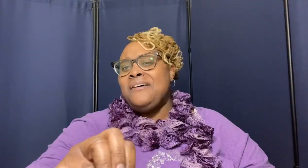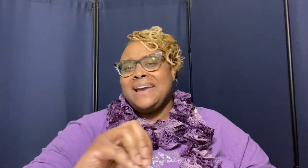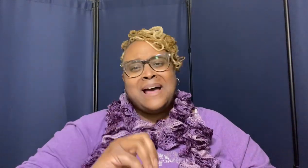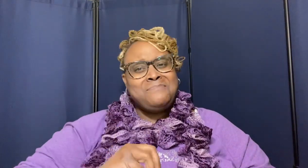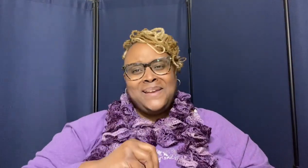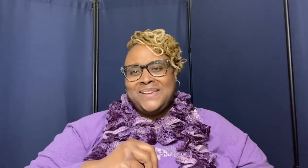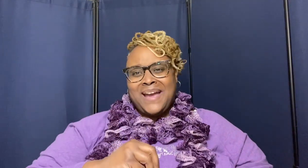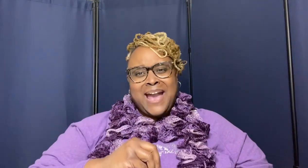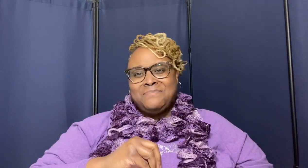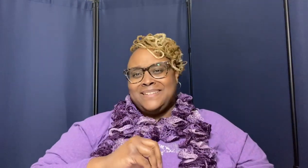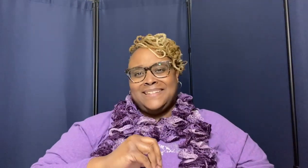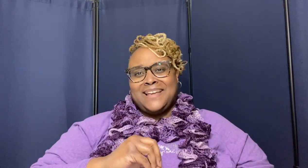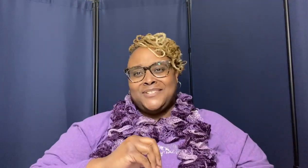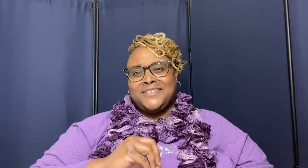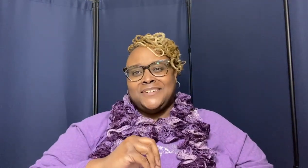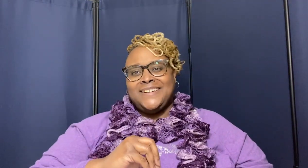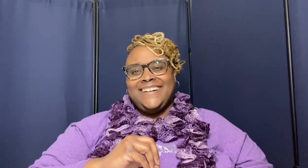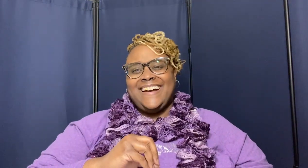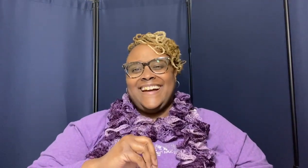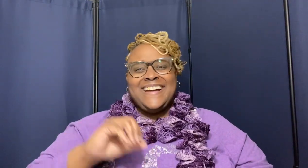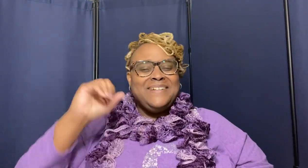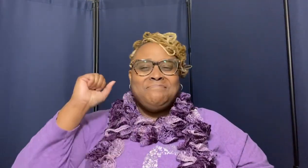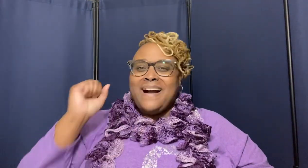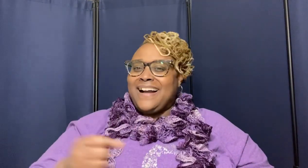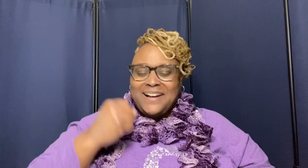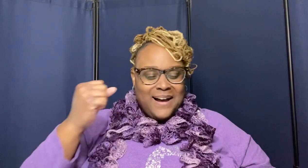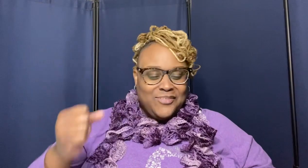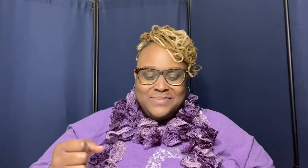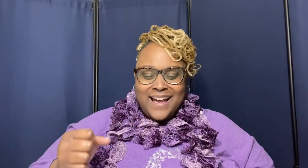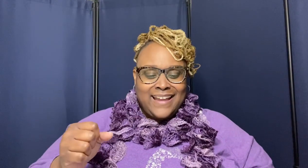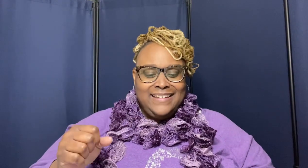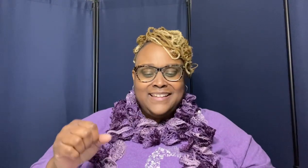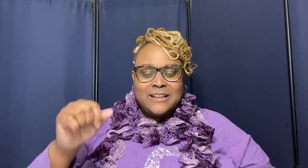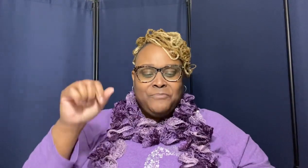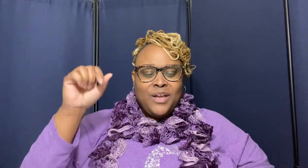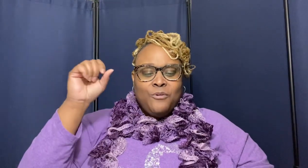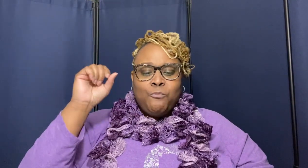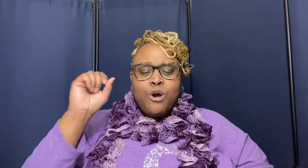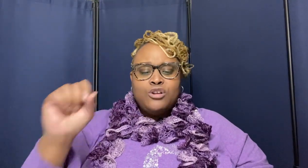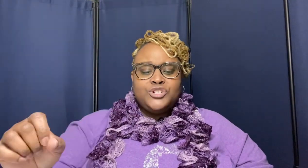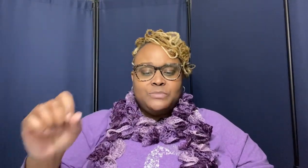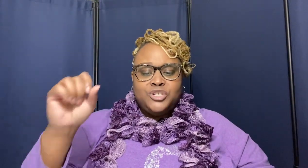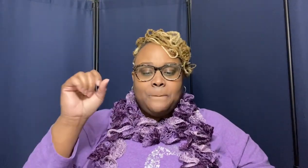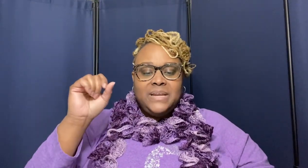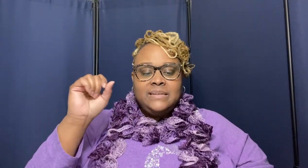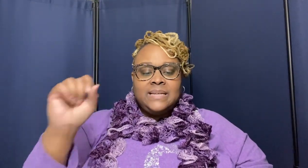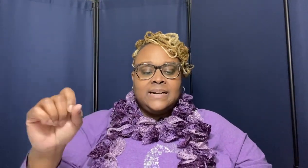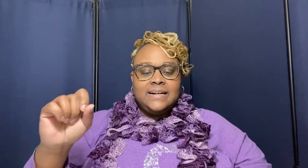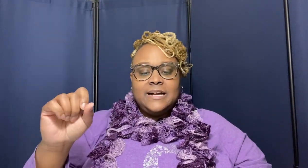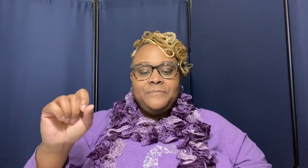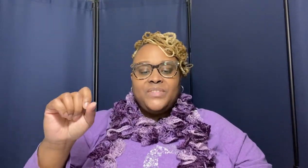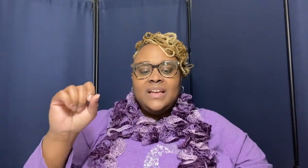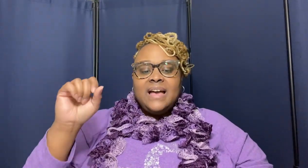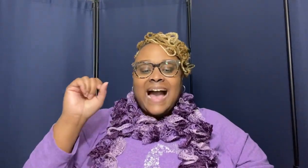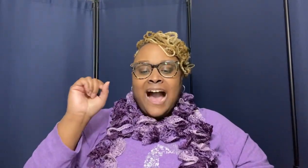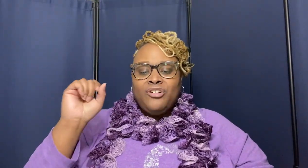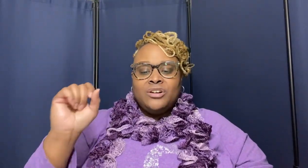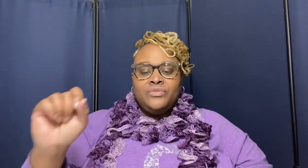can i make you happy today sir my god from zion listen worship should be done out of